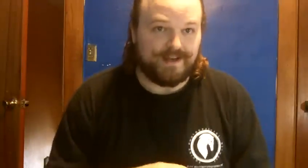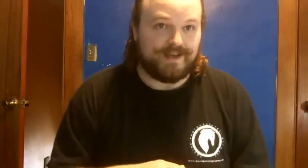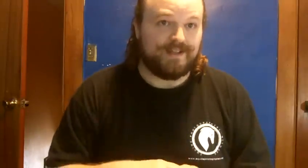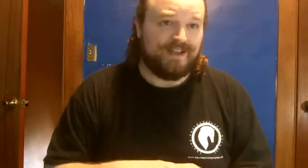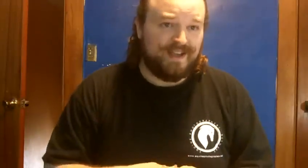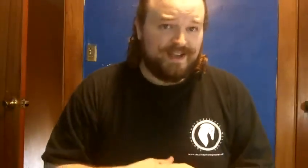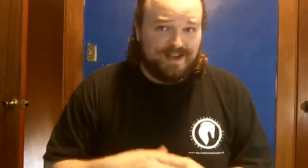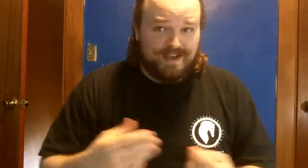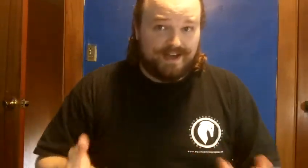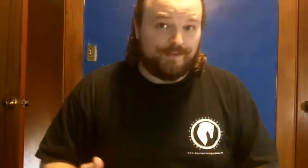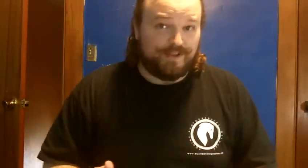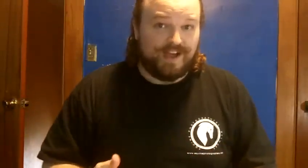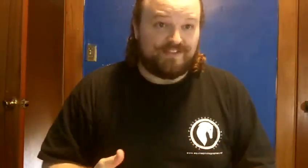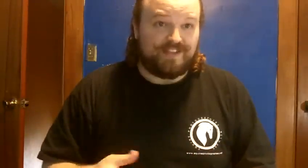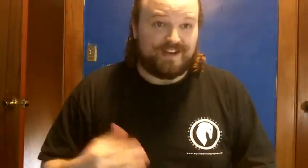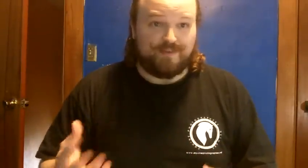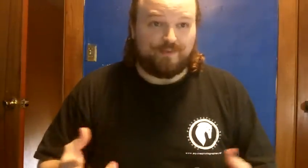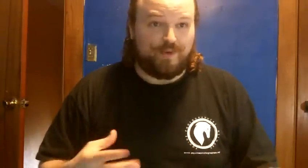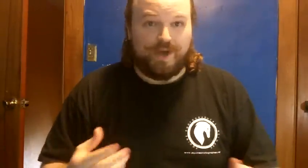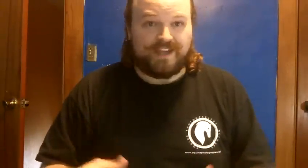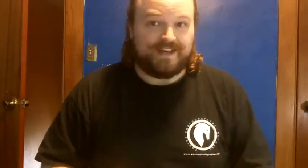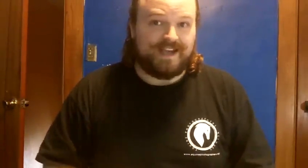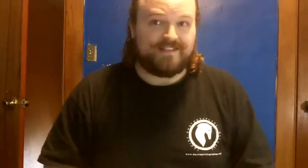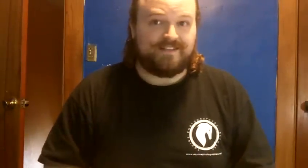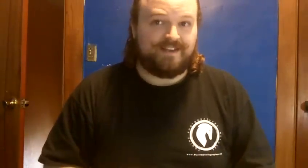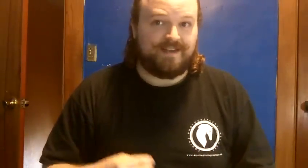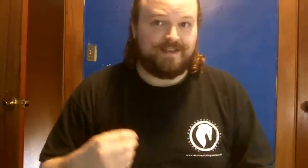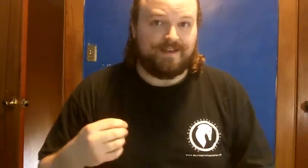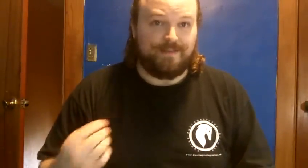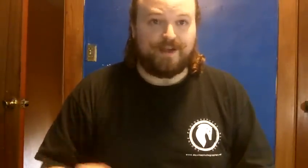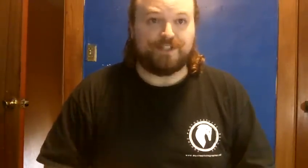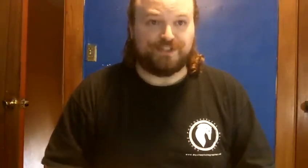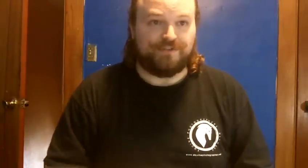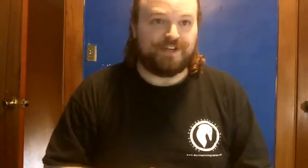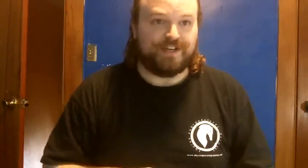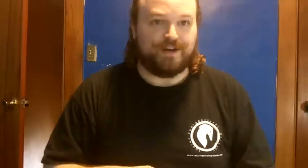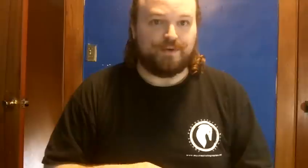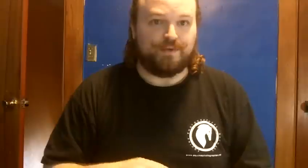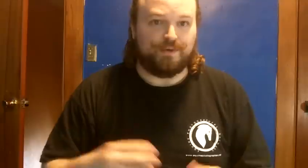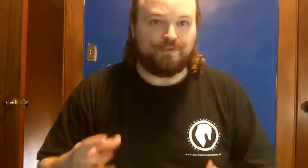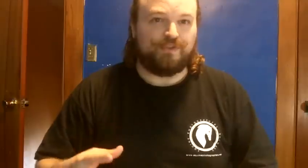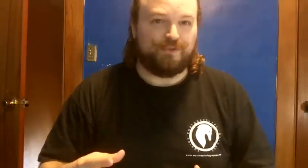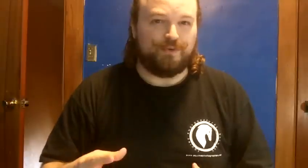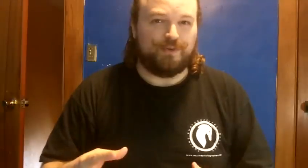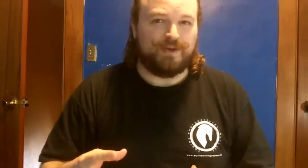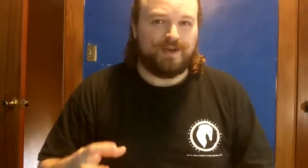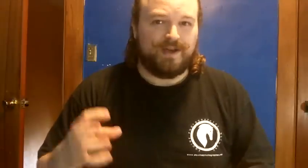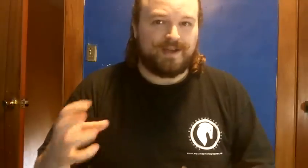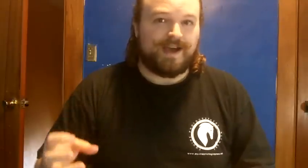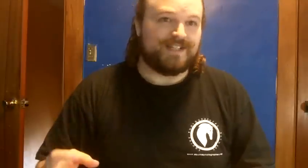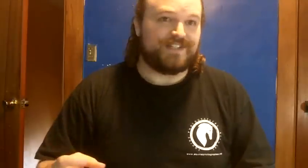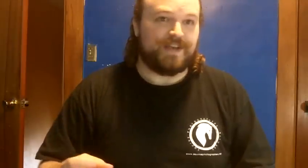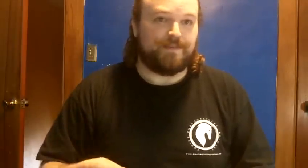in and I realized that I didn't quite connect in my original video those two concepts